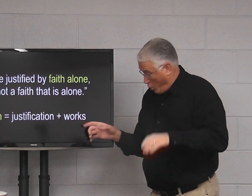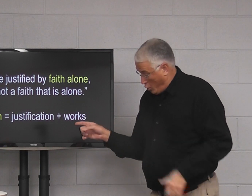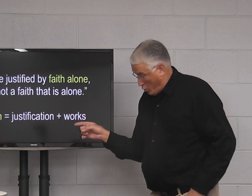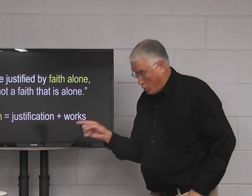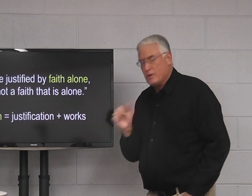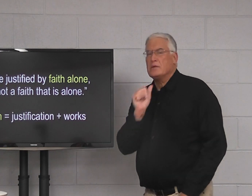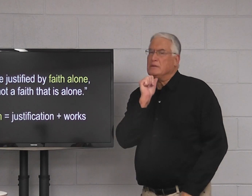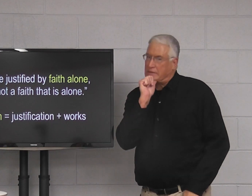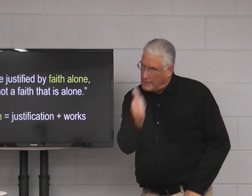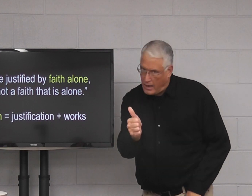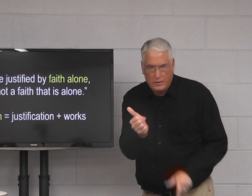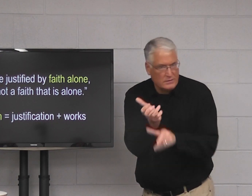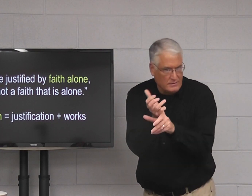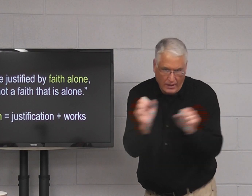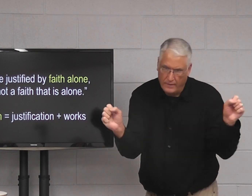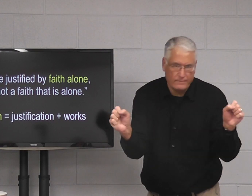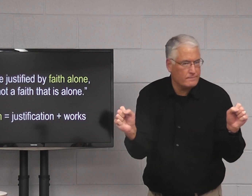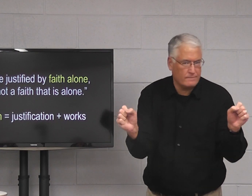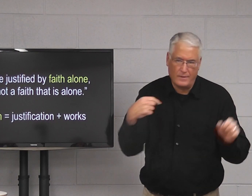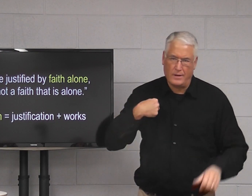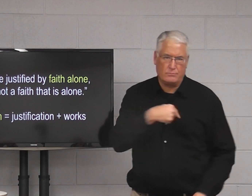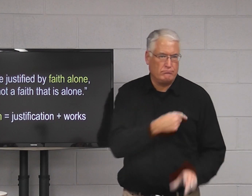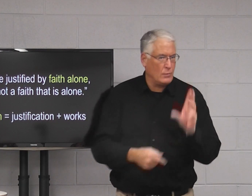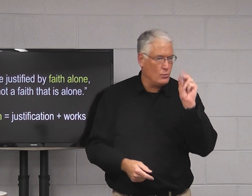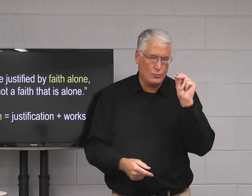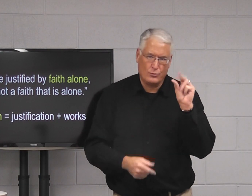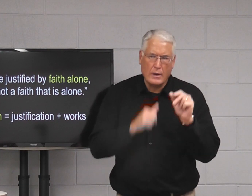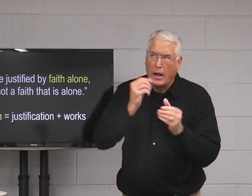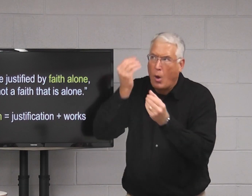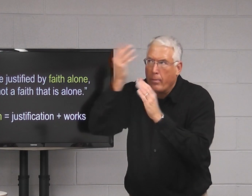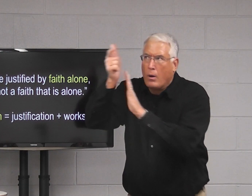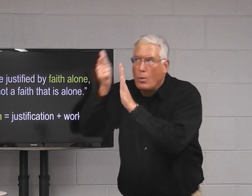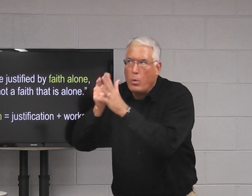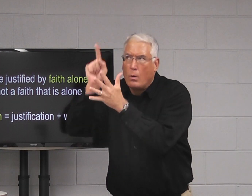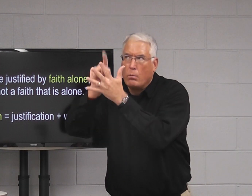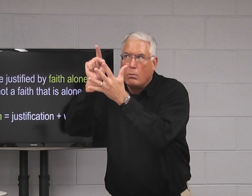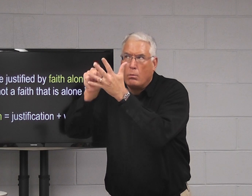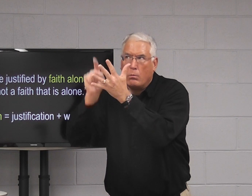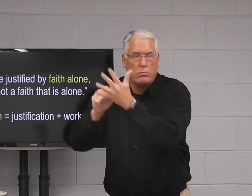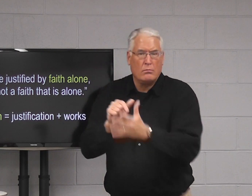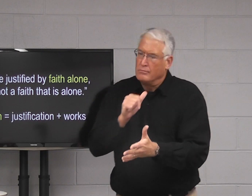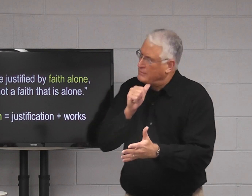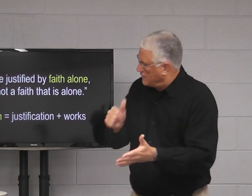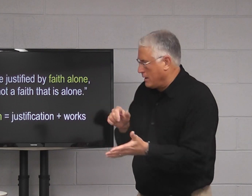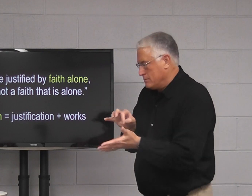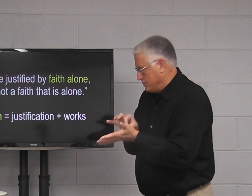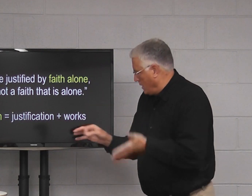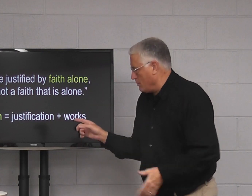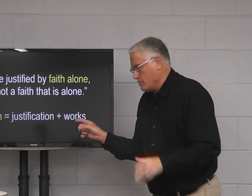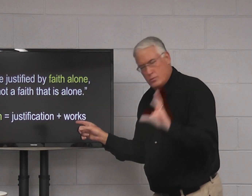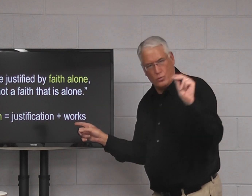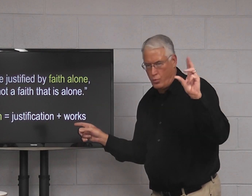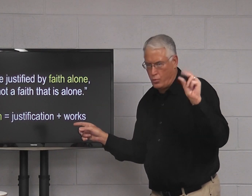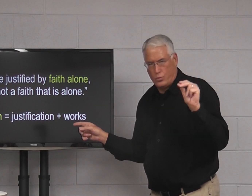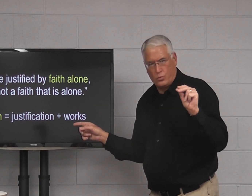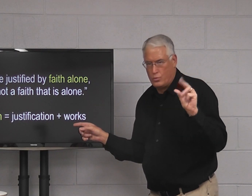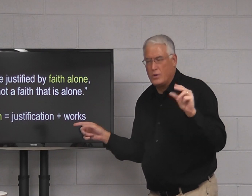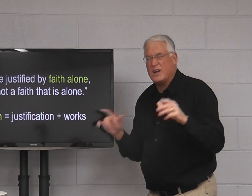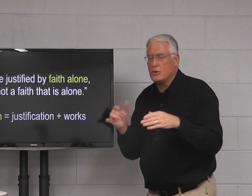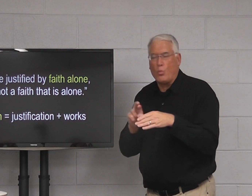So the works is not what saves us. Having to obey the law is not what saves